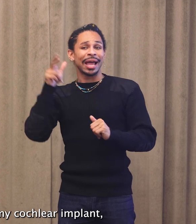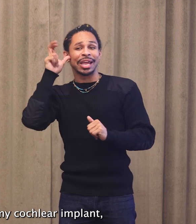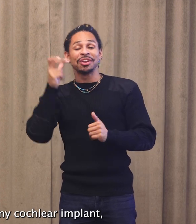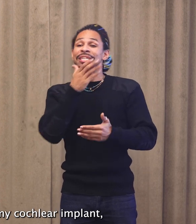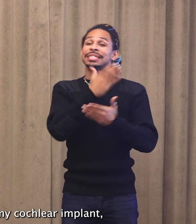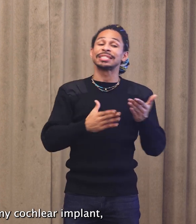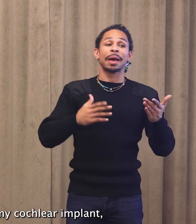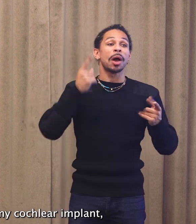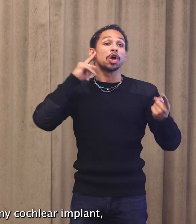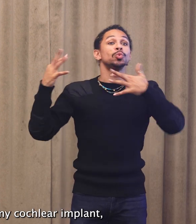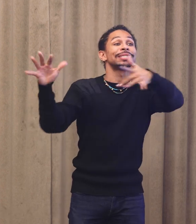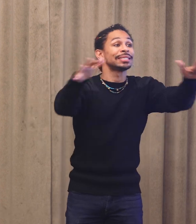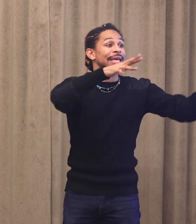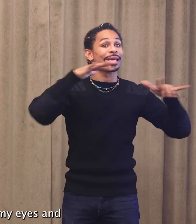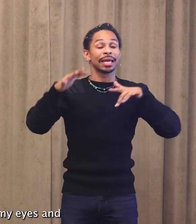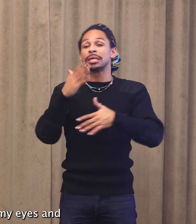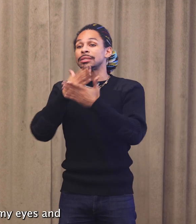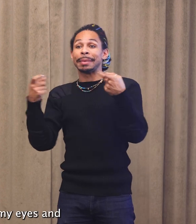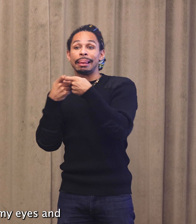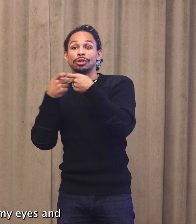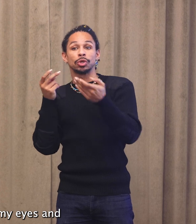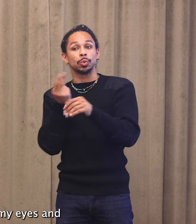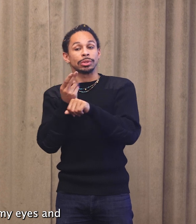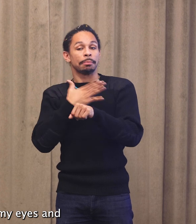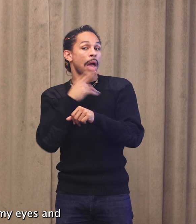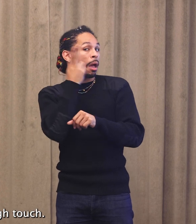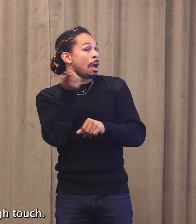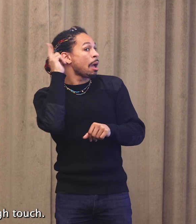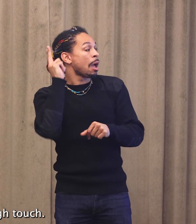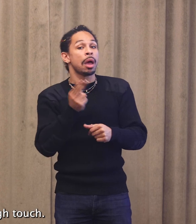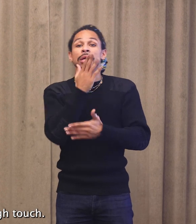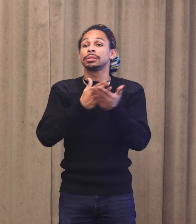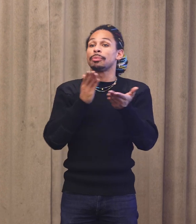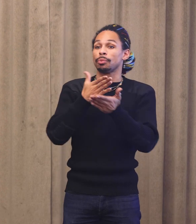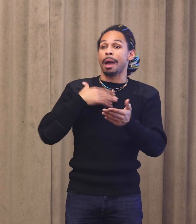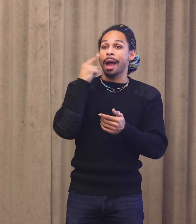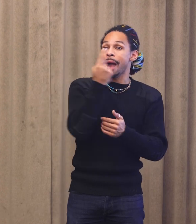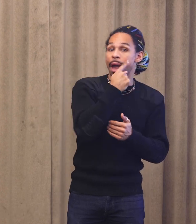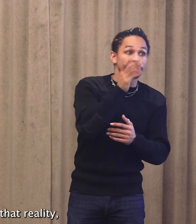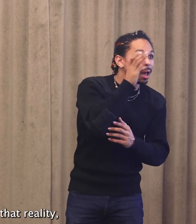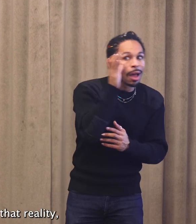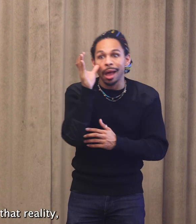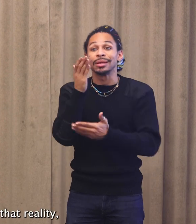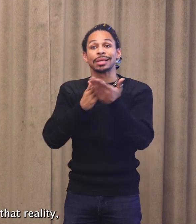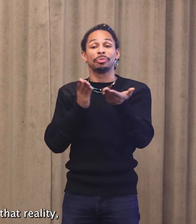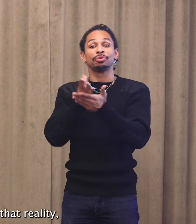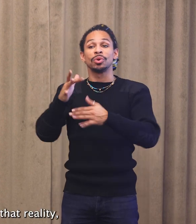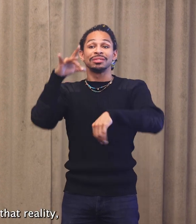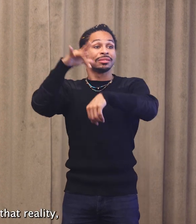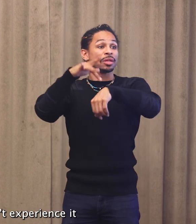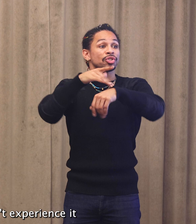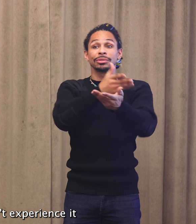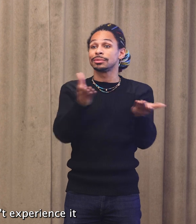electric through my cochlear implant, some through my eyes, some through touch. I acknowledge its